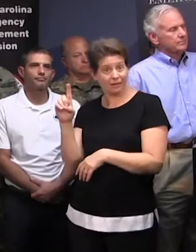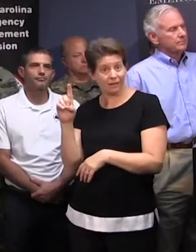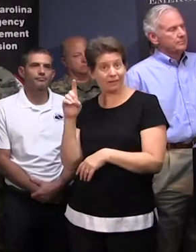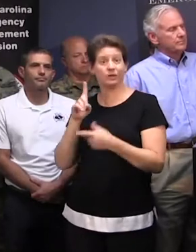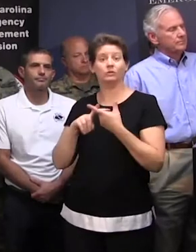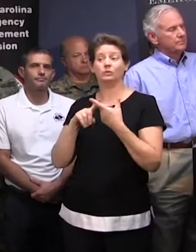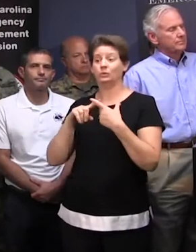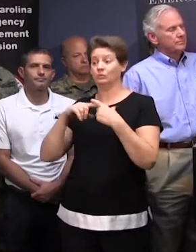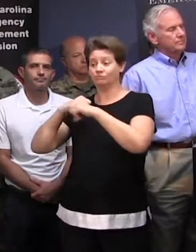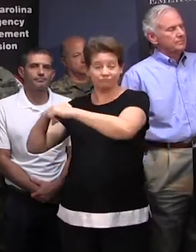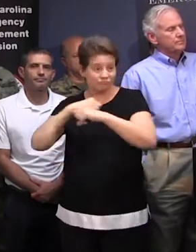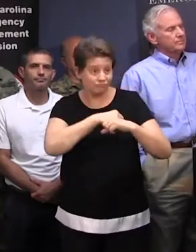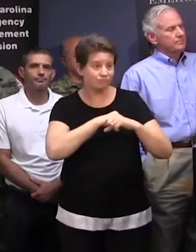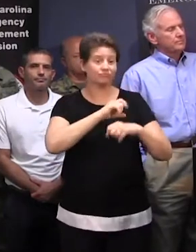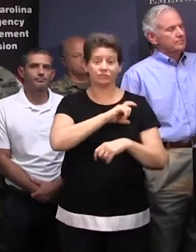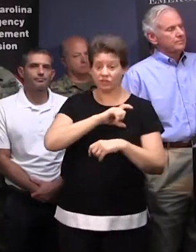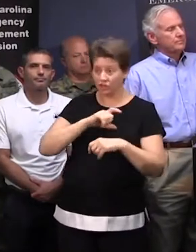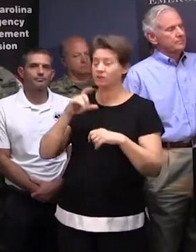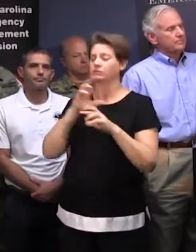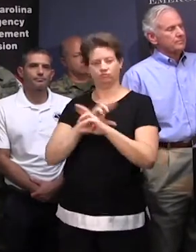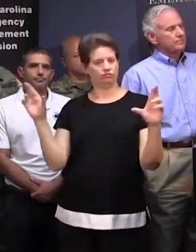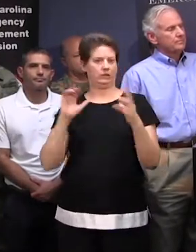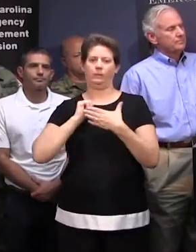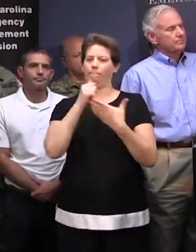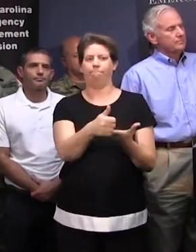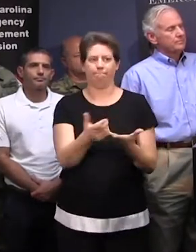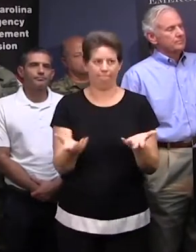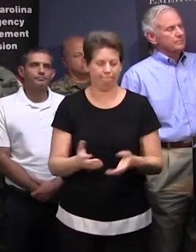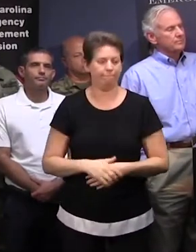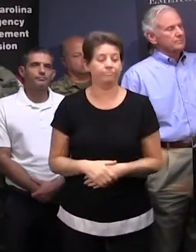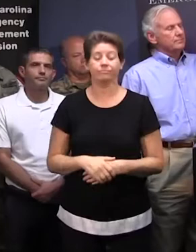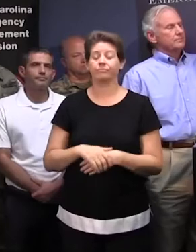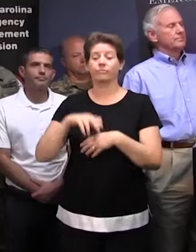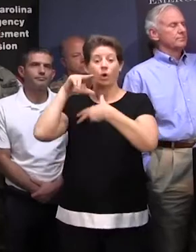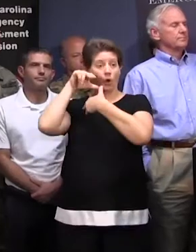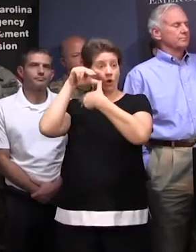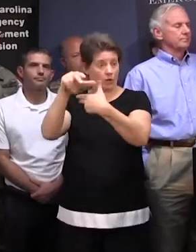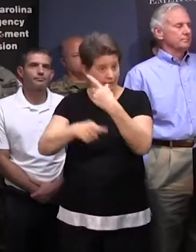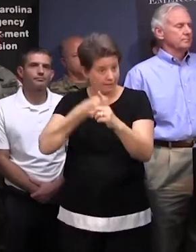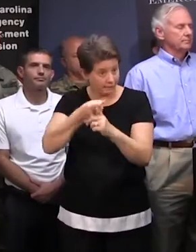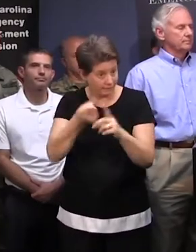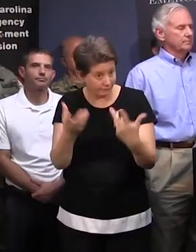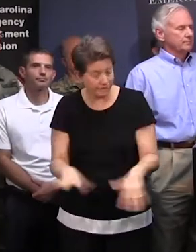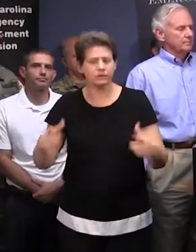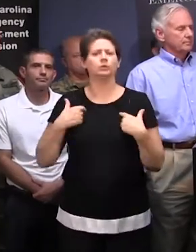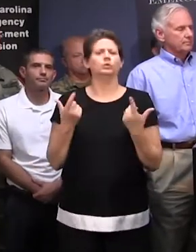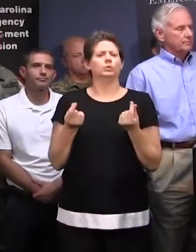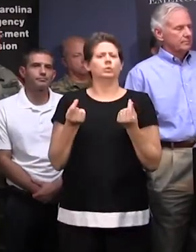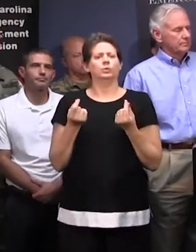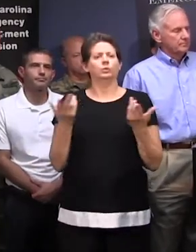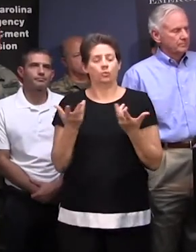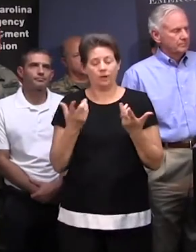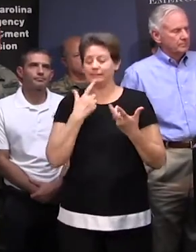law enforcement and security missions. Our response post-landfall could include, but not limited to, as I